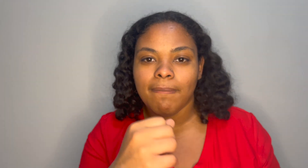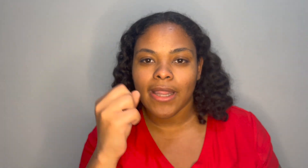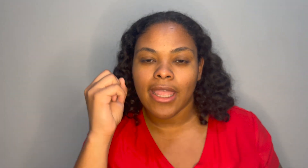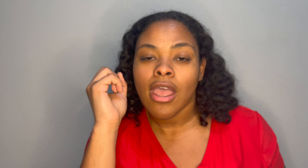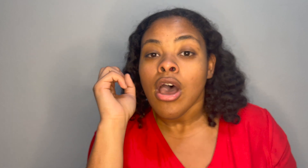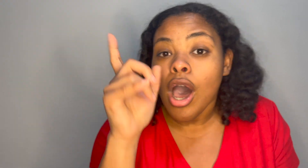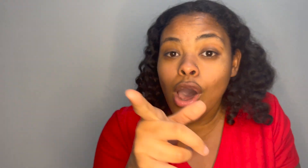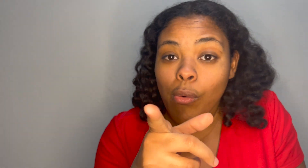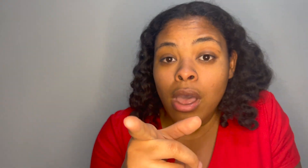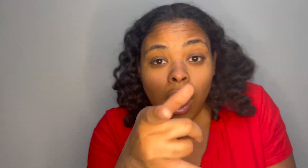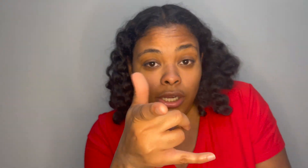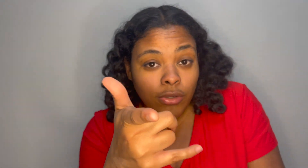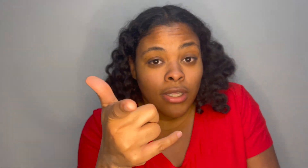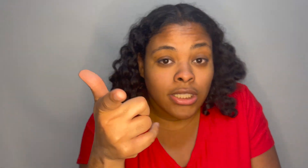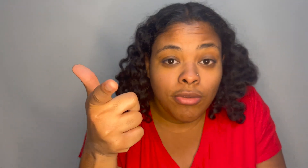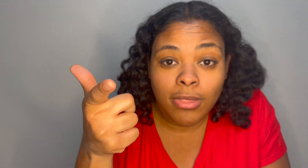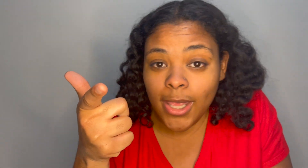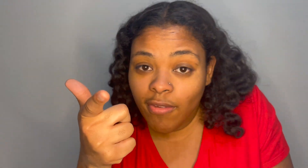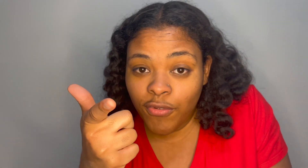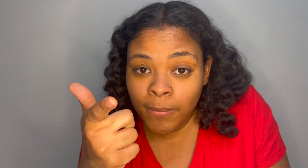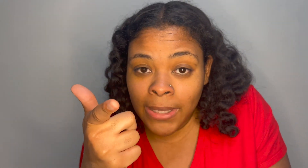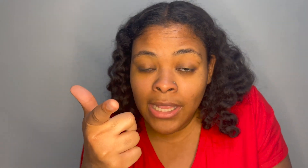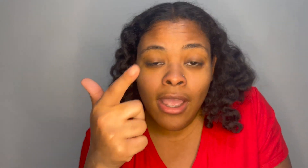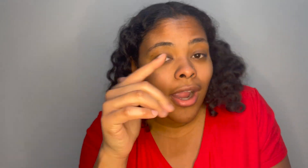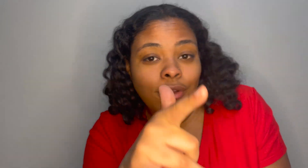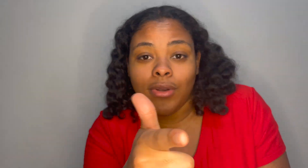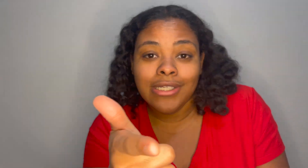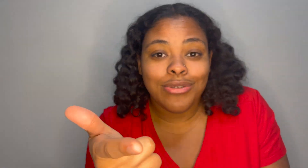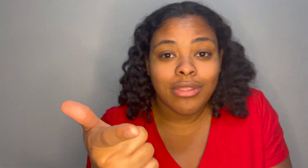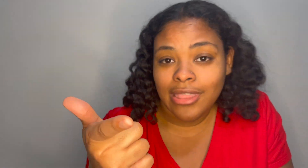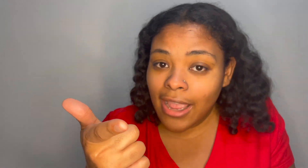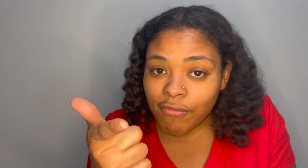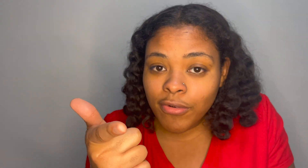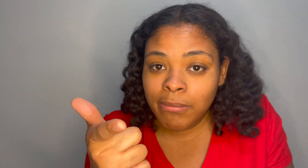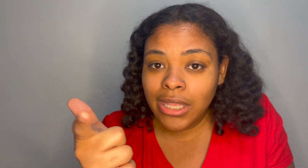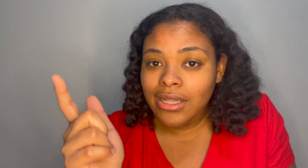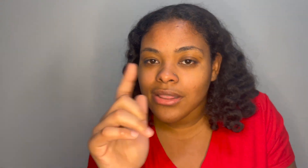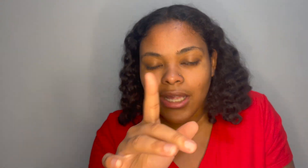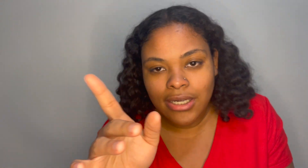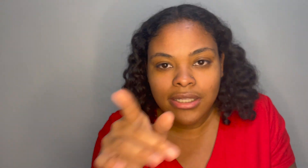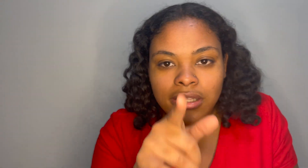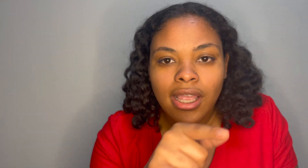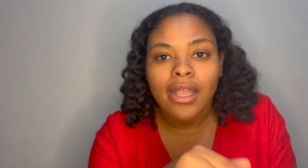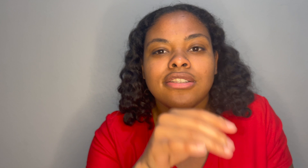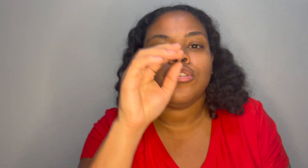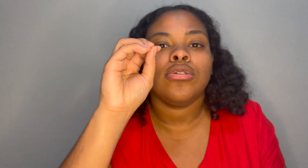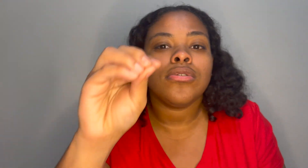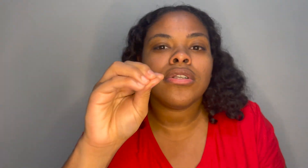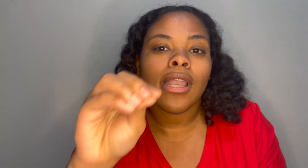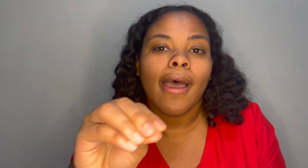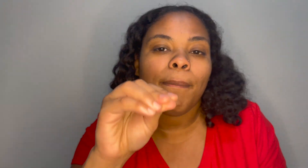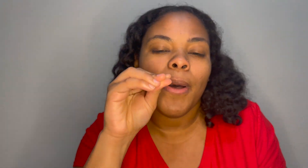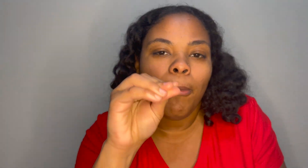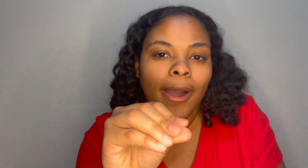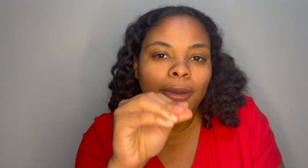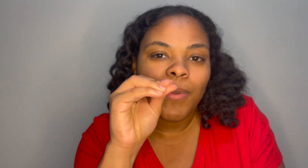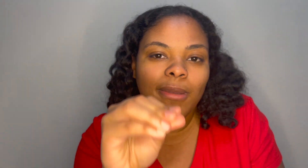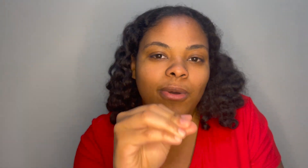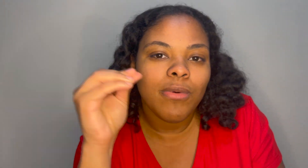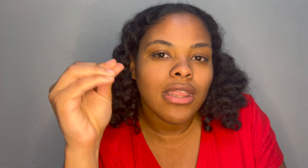be like oh are you going to do this for me are you going to do that for me and da da da da do not bombard people with